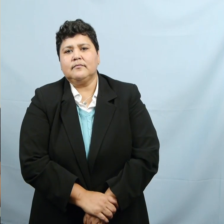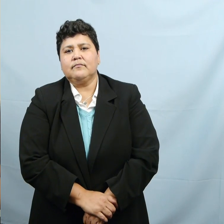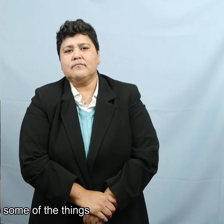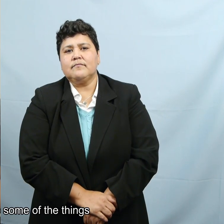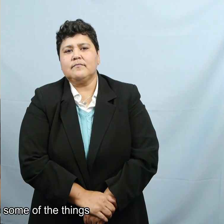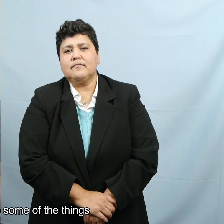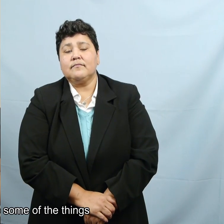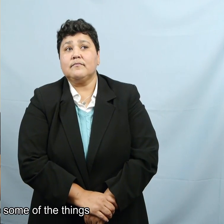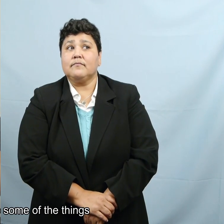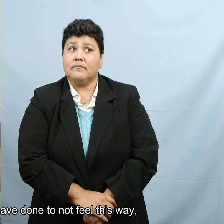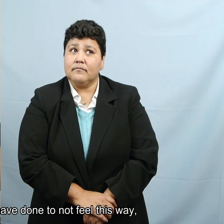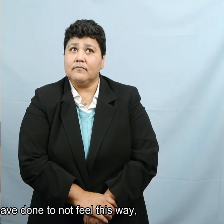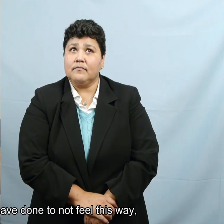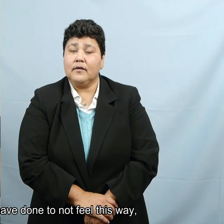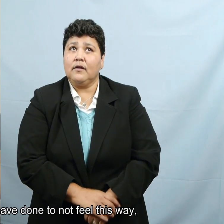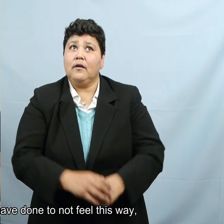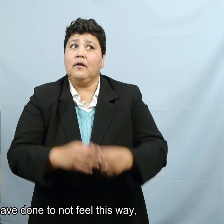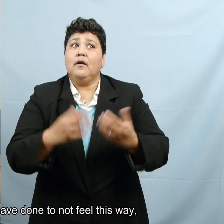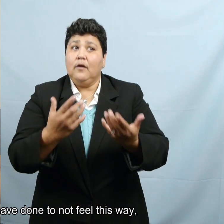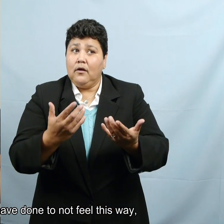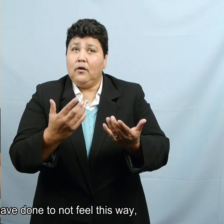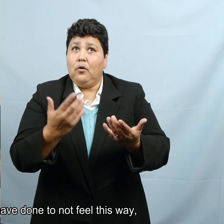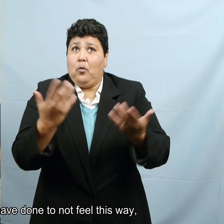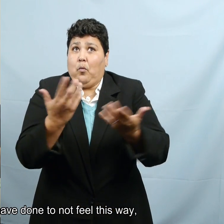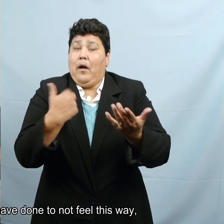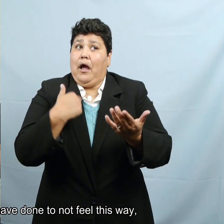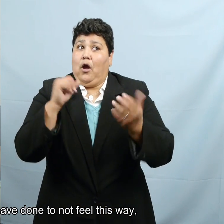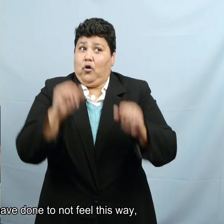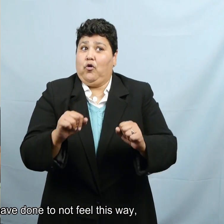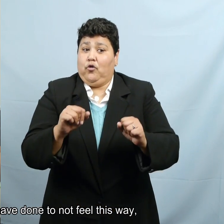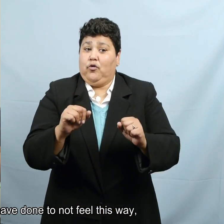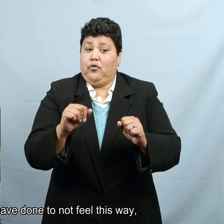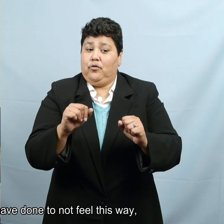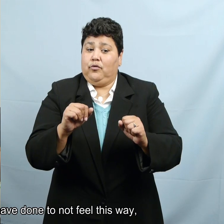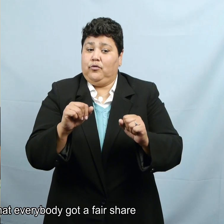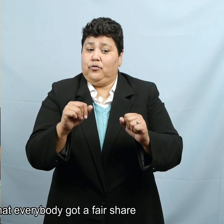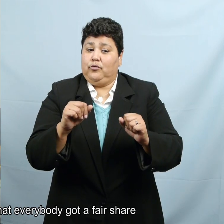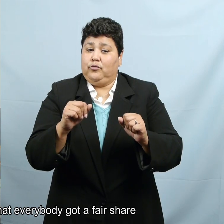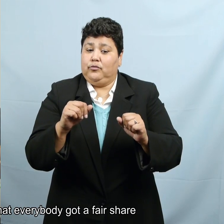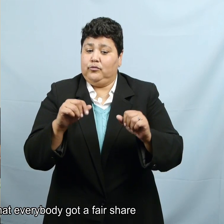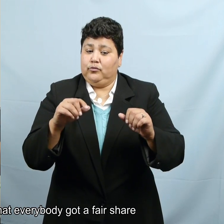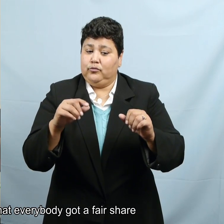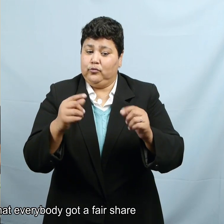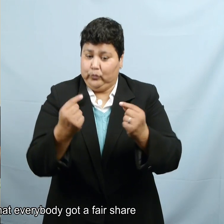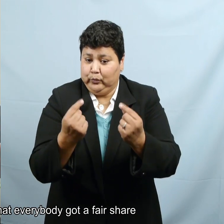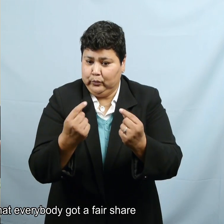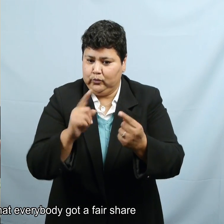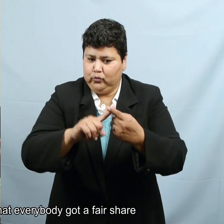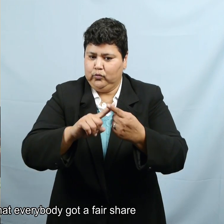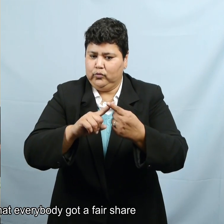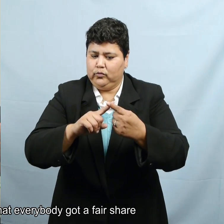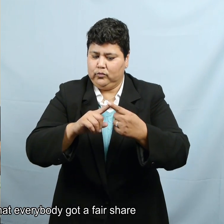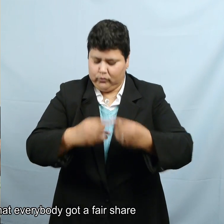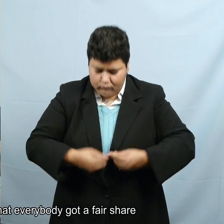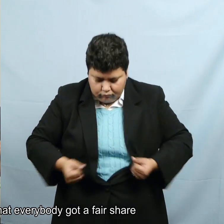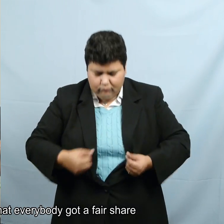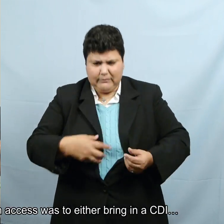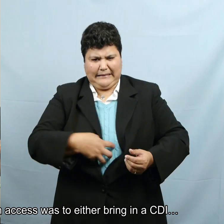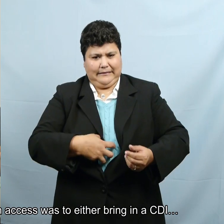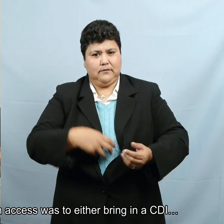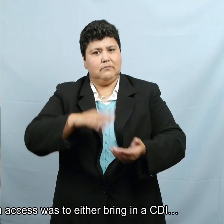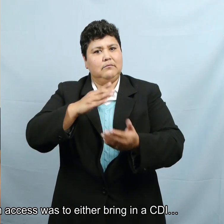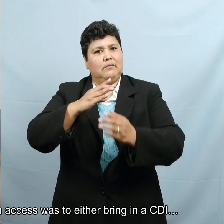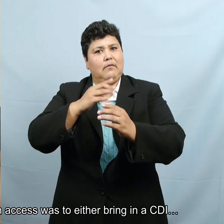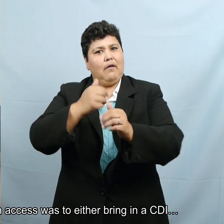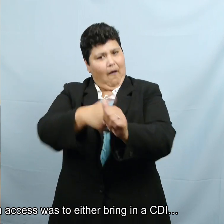So some of the things that I could have done to not feel this way and to feel like that everybody got a fair share